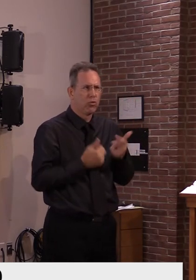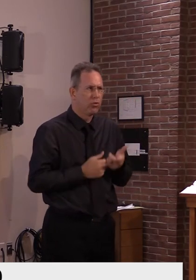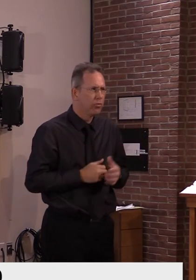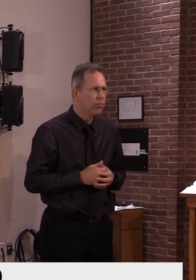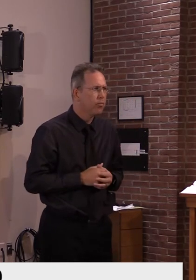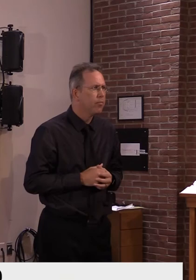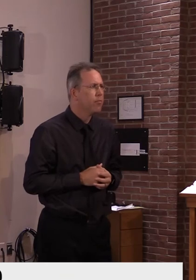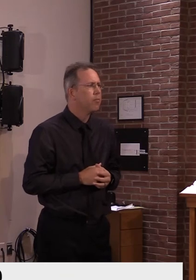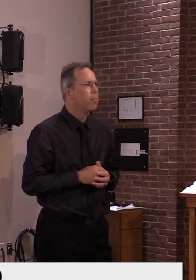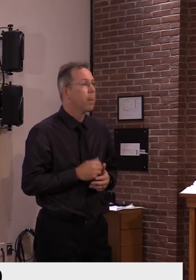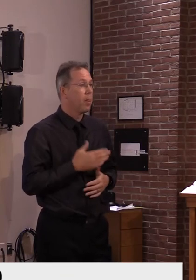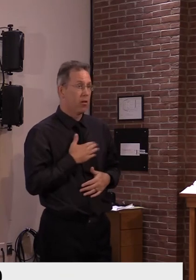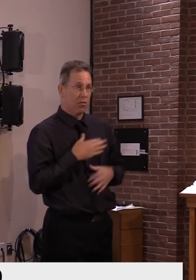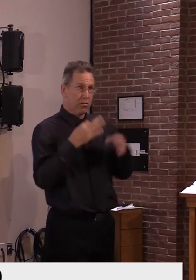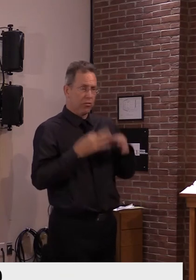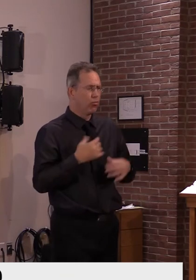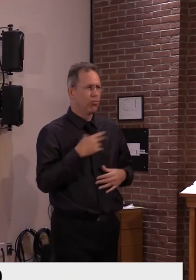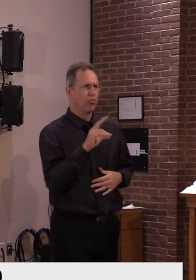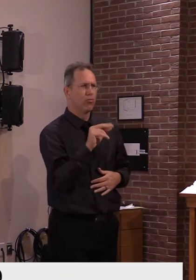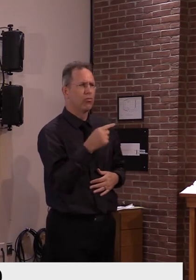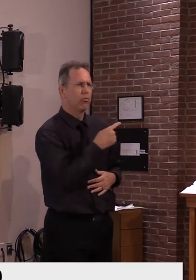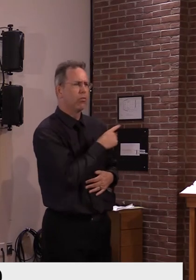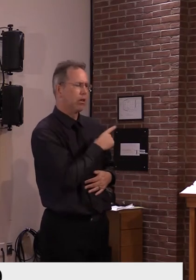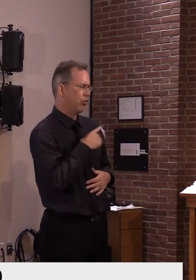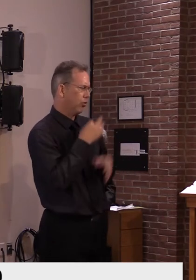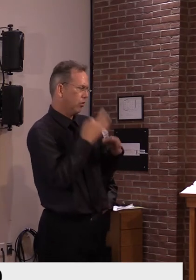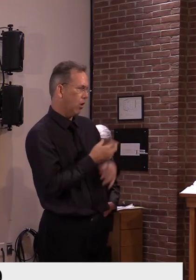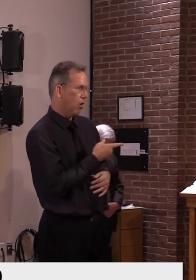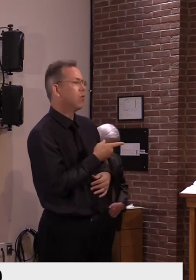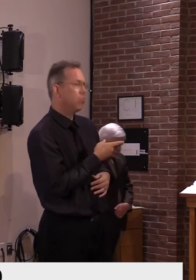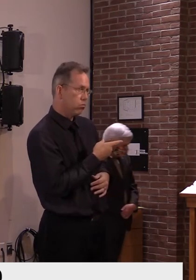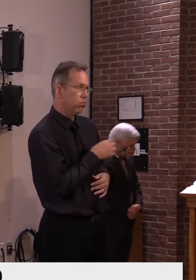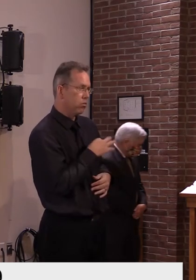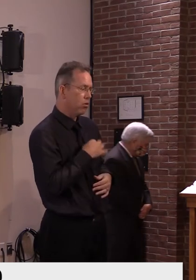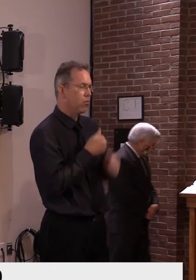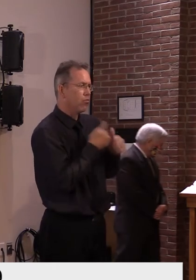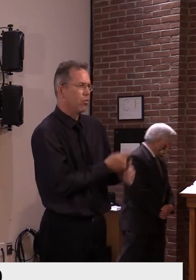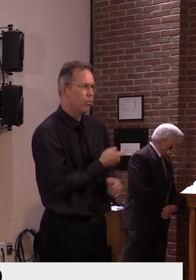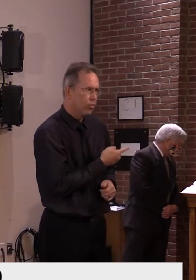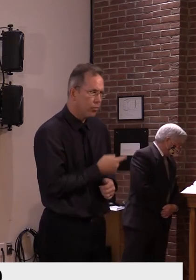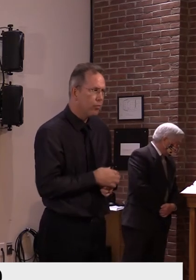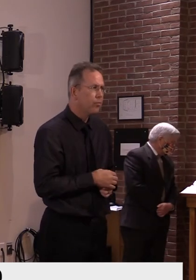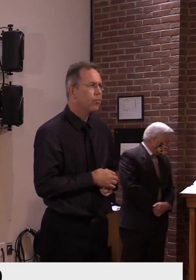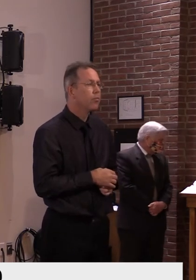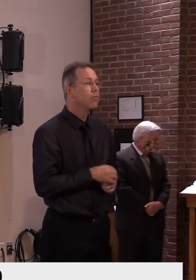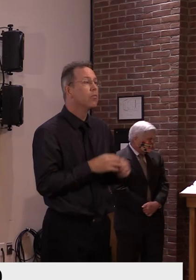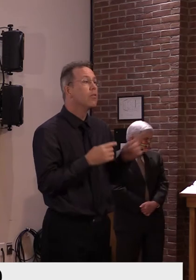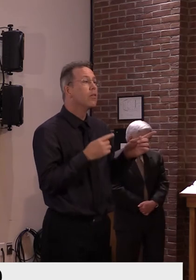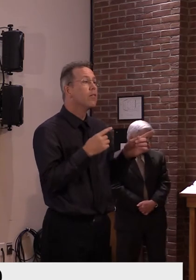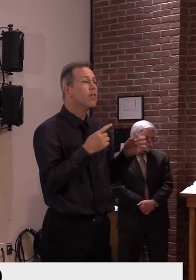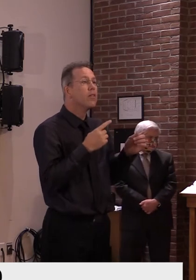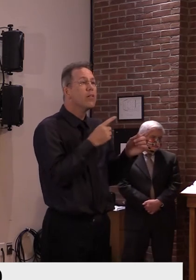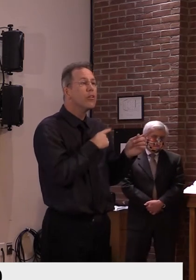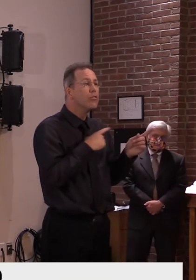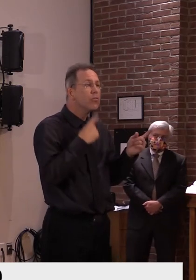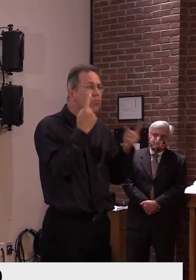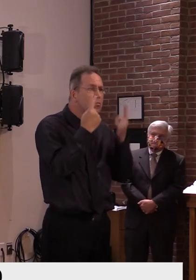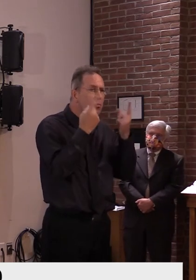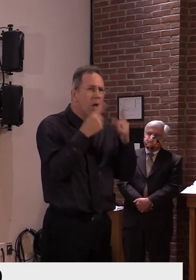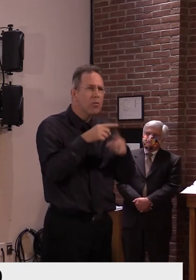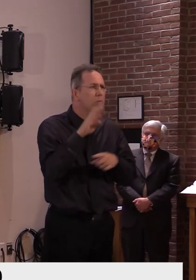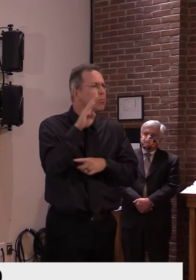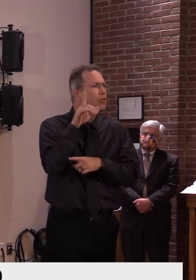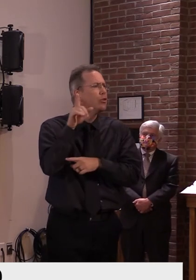type of initiative, um, and I'm sure it will be reviewed, uh, based on the case we have in Burlington, but we know PCBs